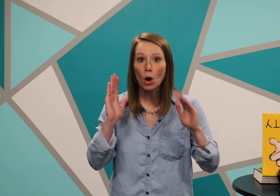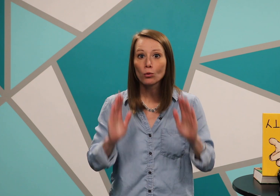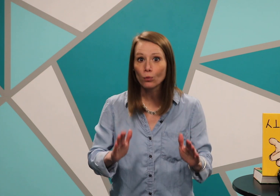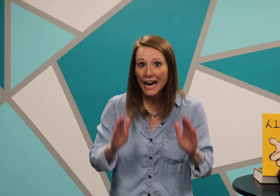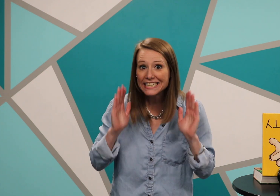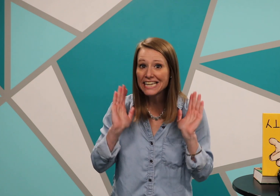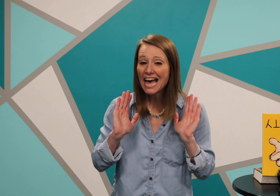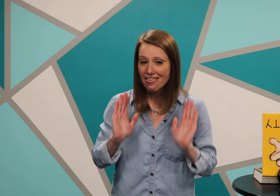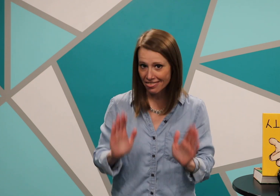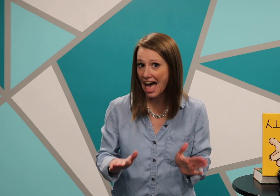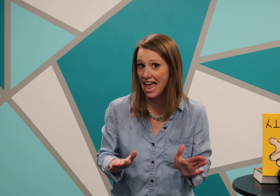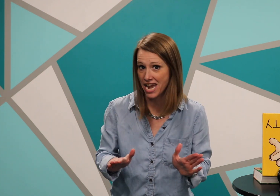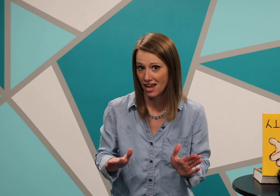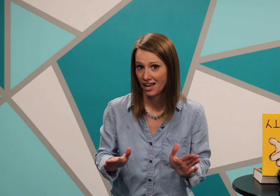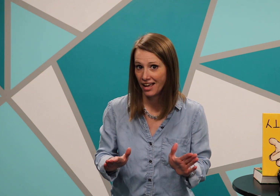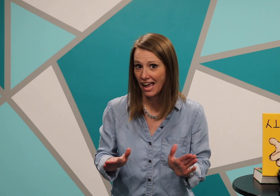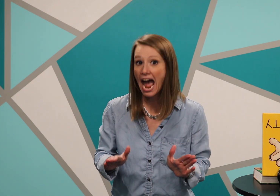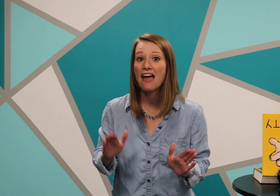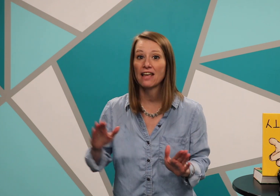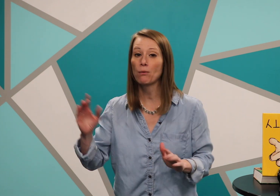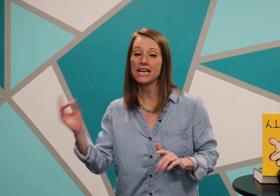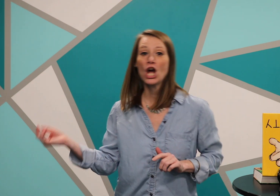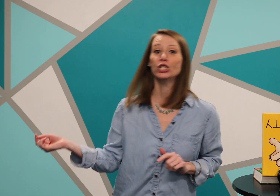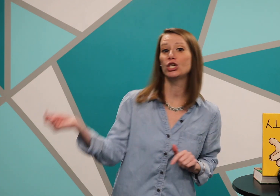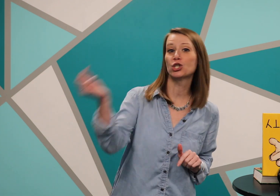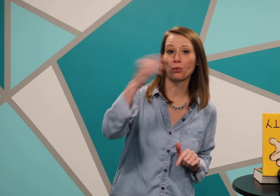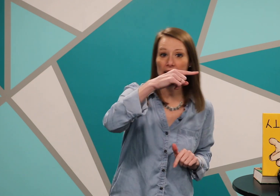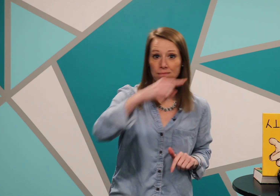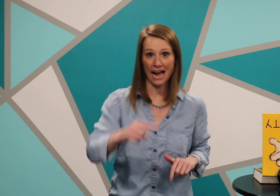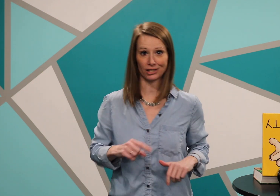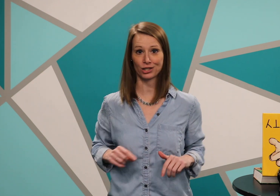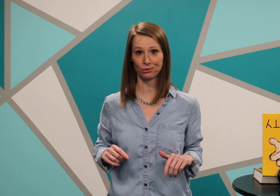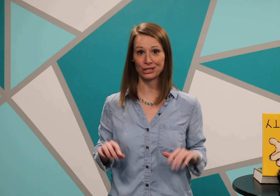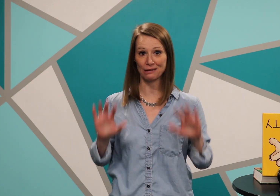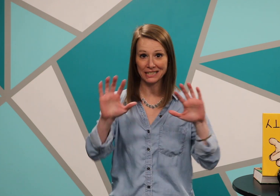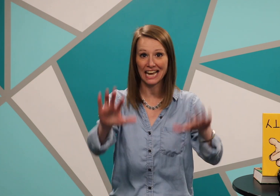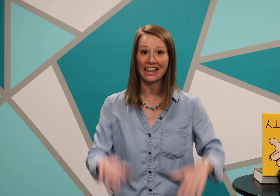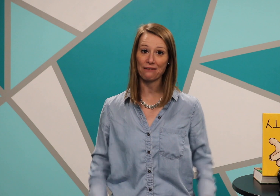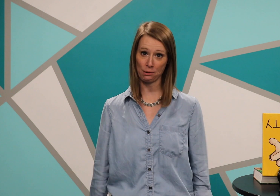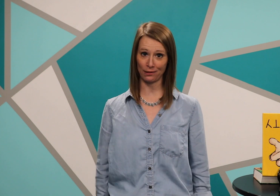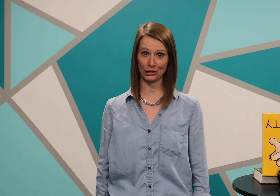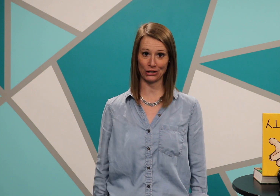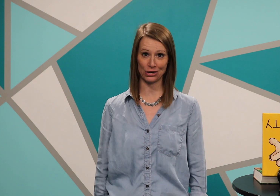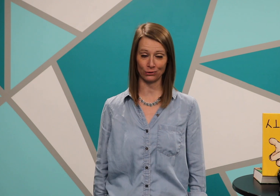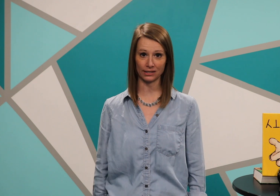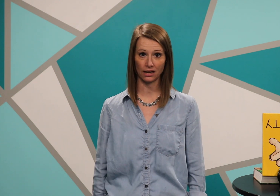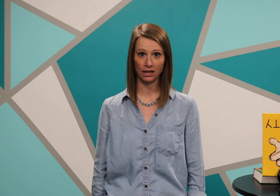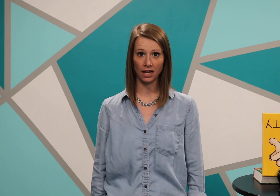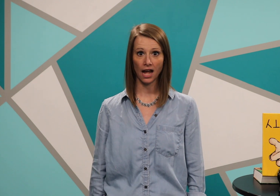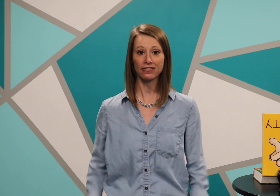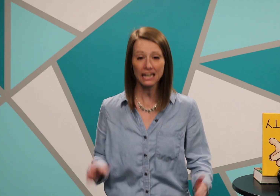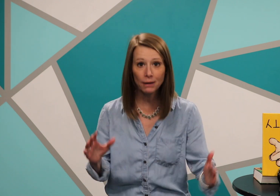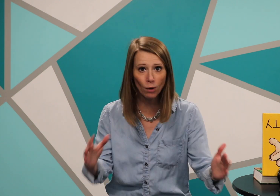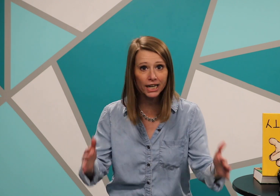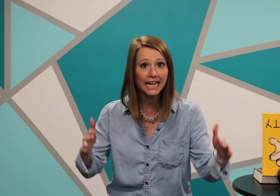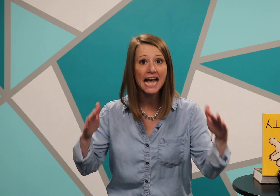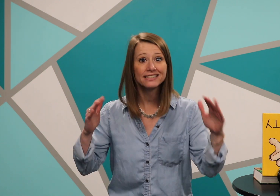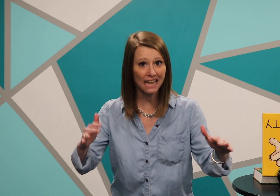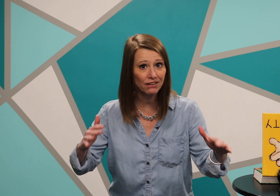right then and they went straight back to Jerusalem to tell everyone the good news. They've been walking seven